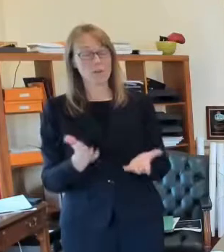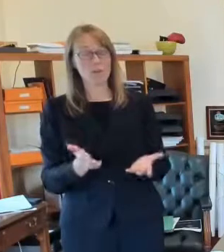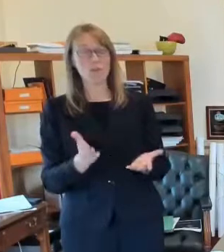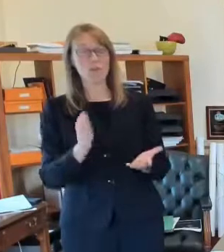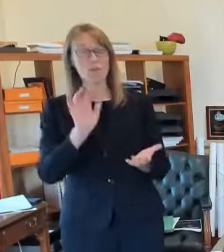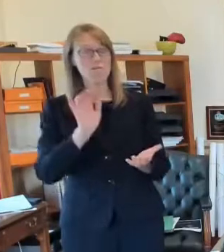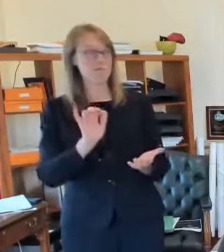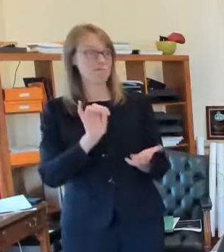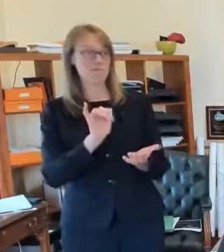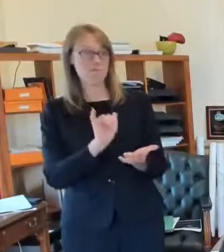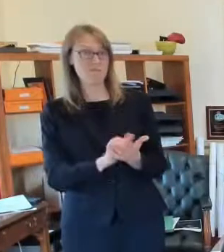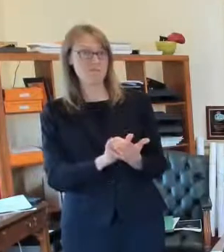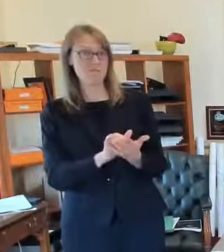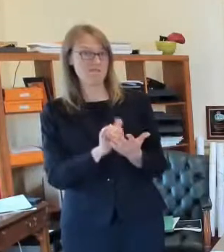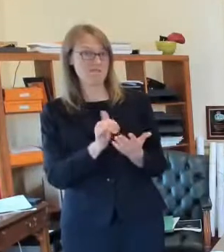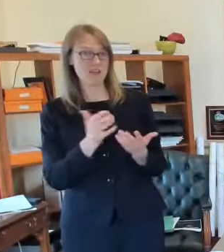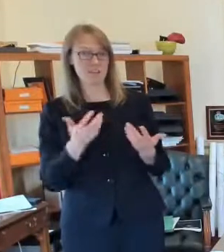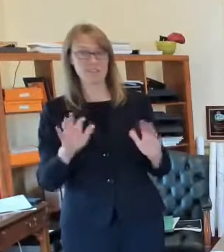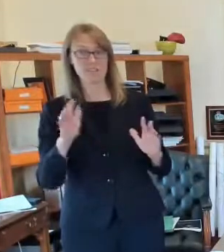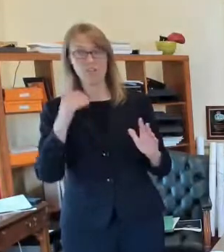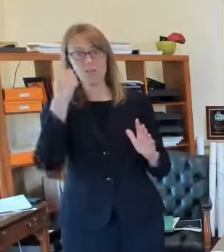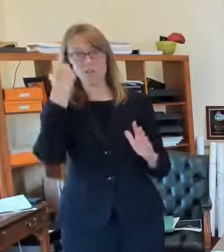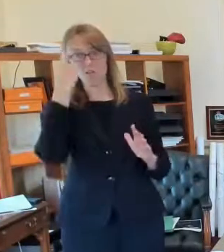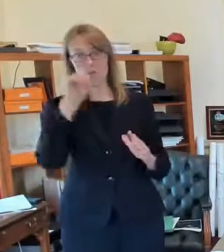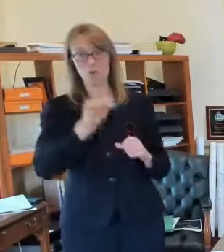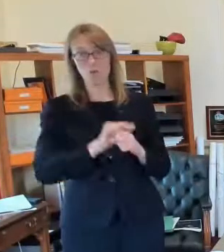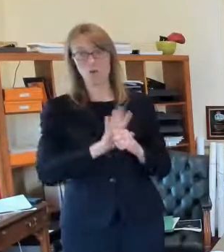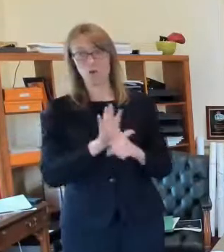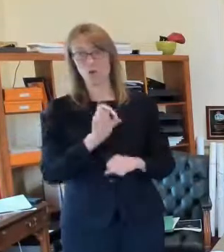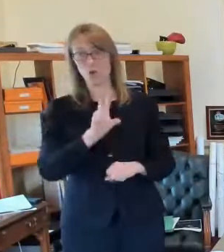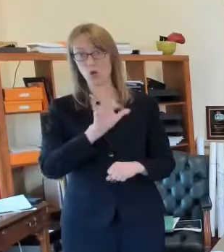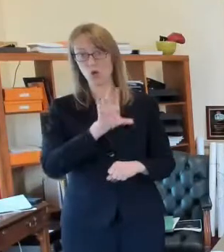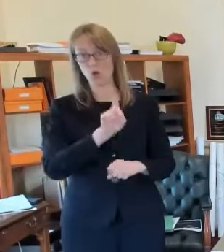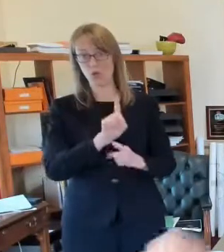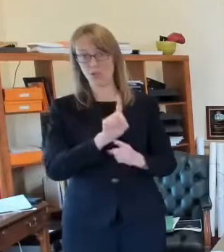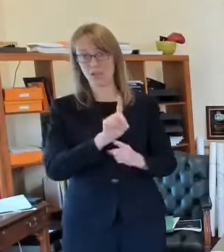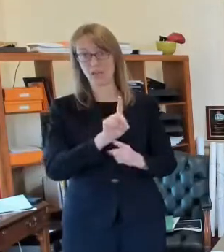the city of st louis compared to other counties